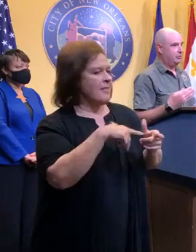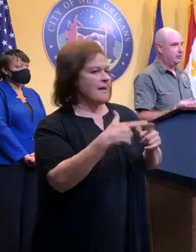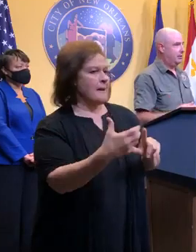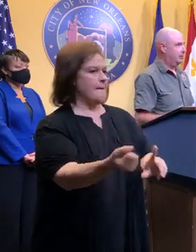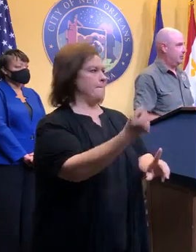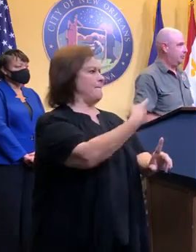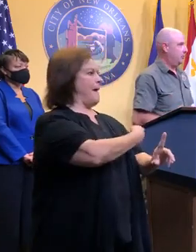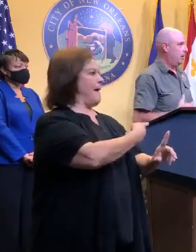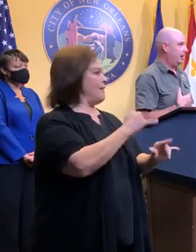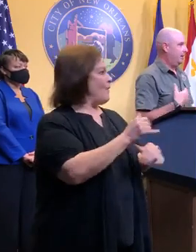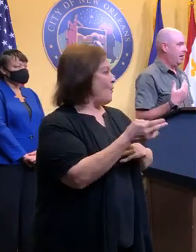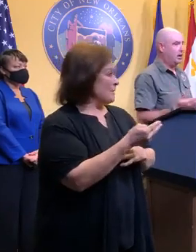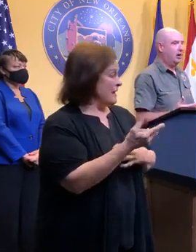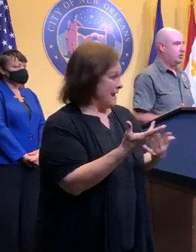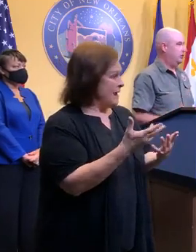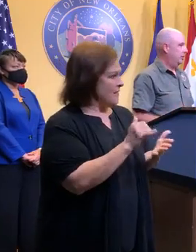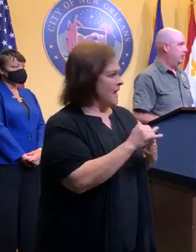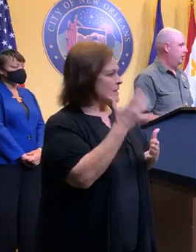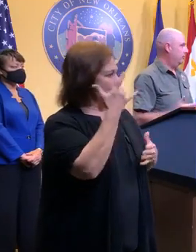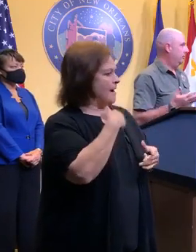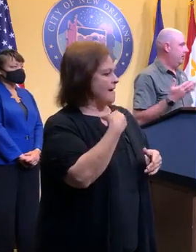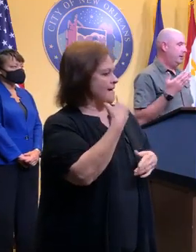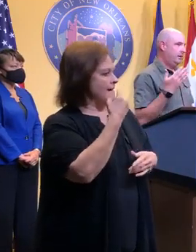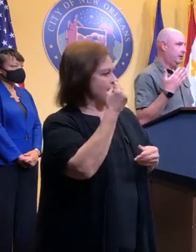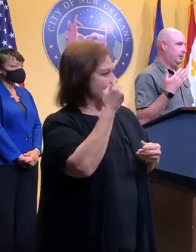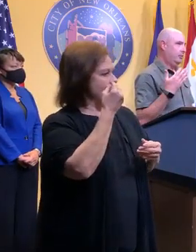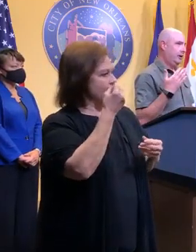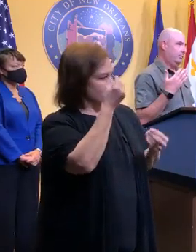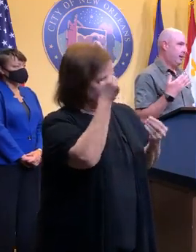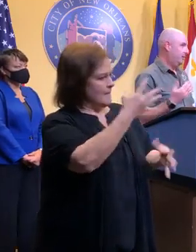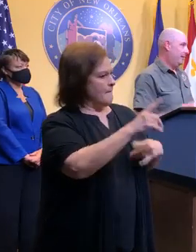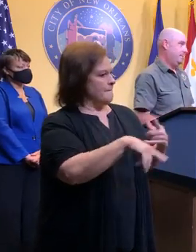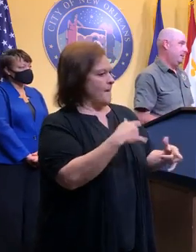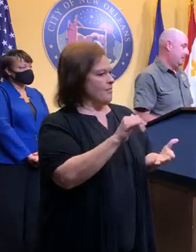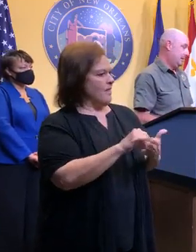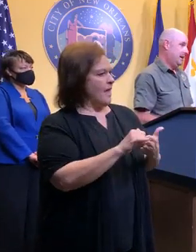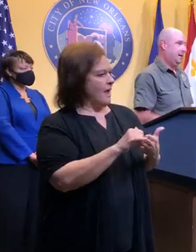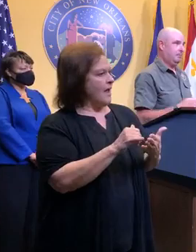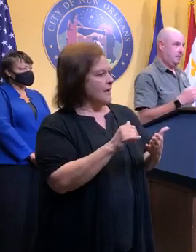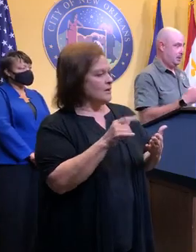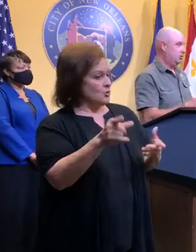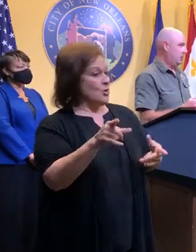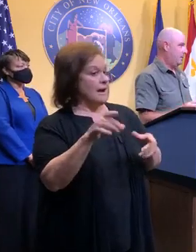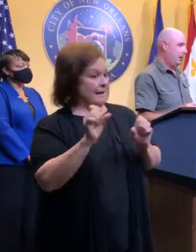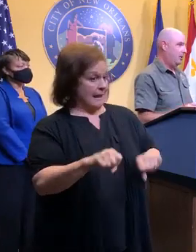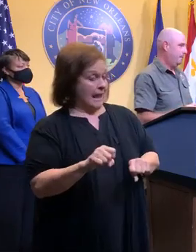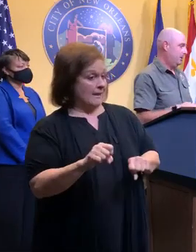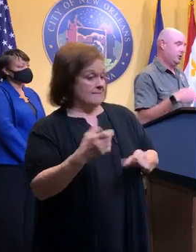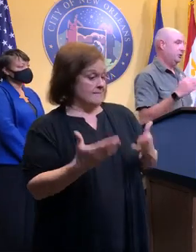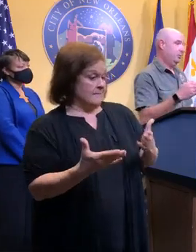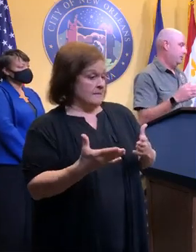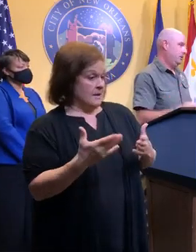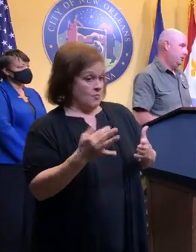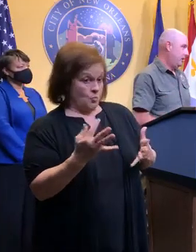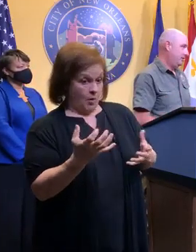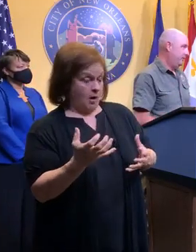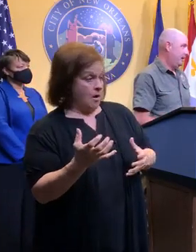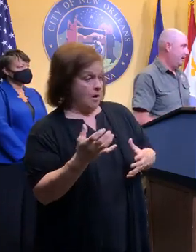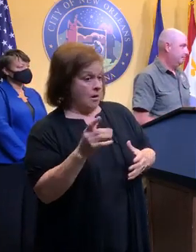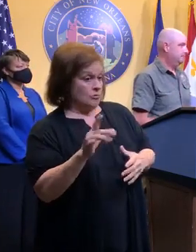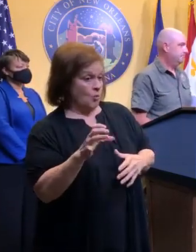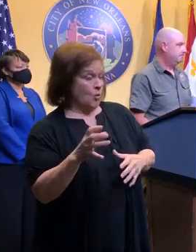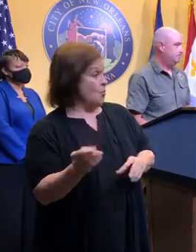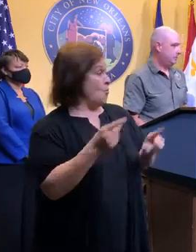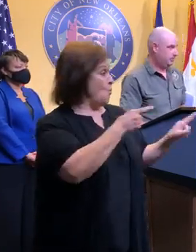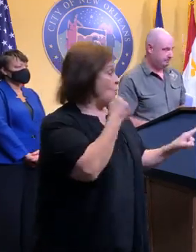back. And I would just say that the reason why I gave that caution earlier is, you know, that's fine maybe today and potentially tomorrow. certainly wouldn't be doing